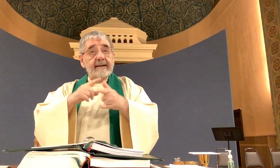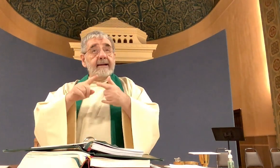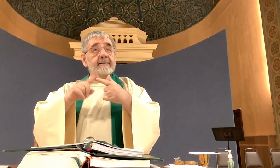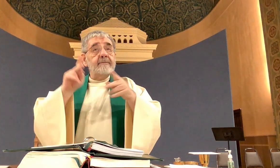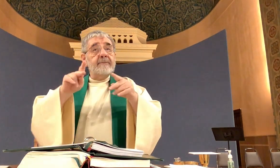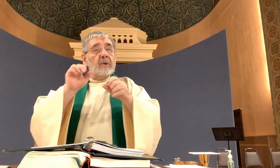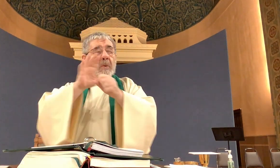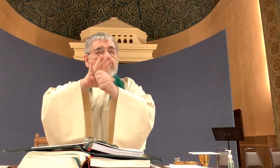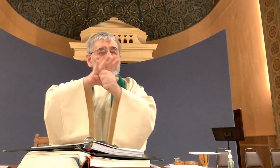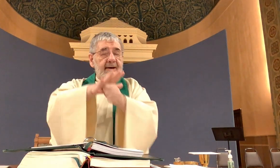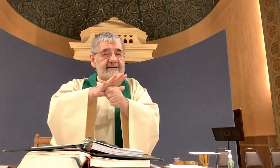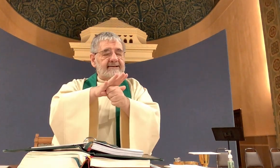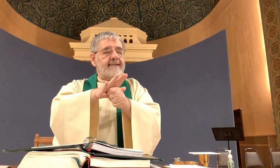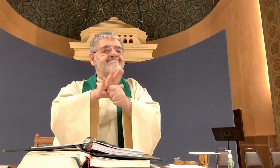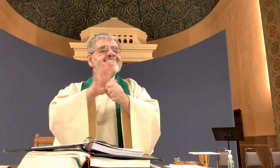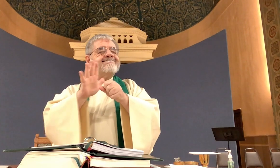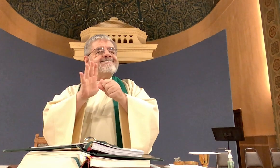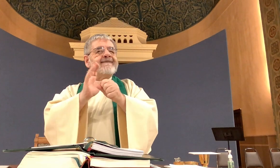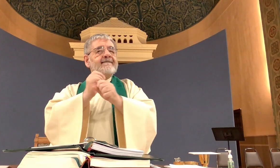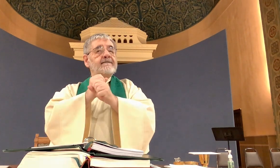so that the oppressed go free